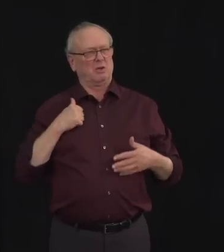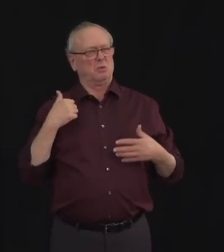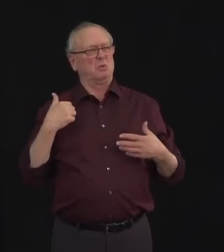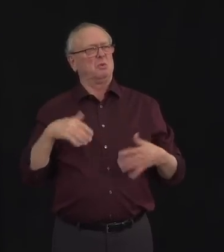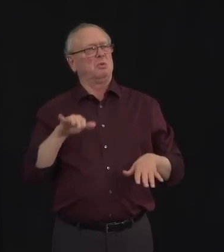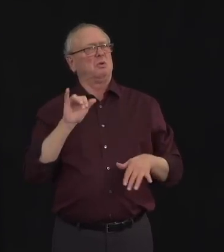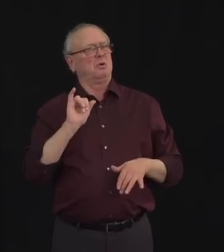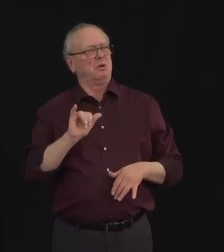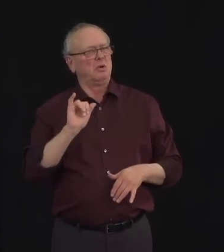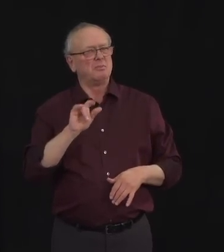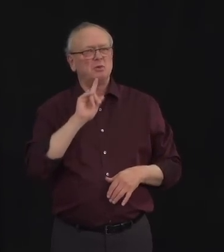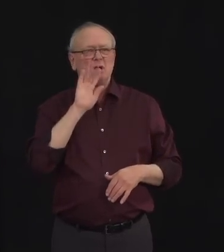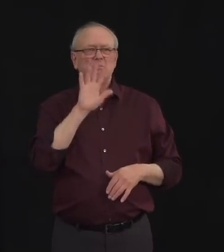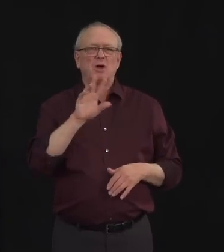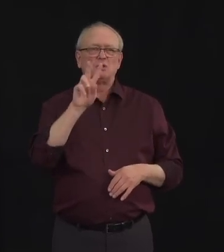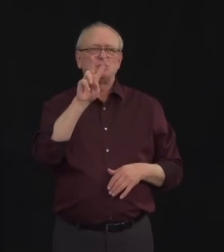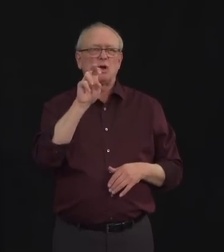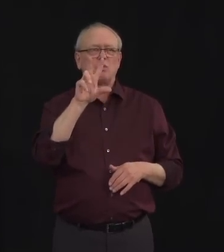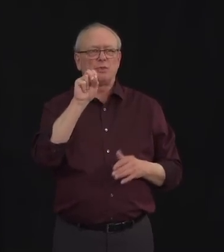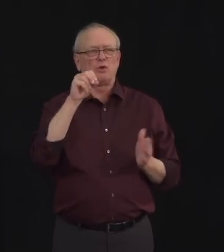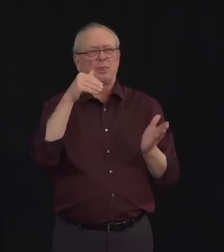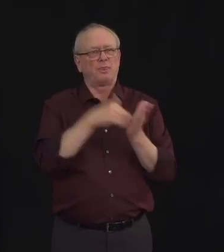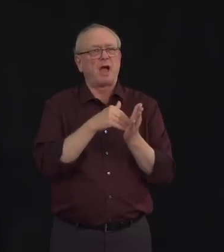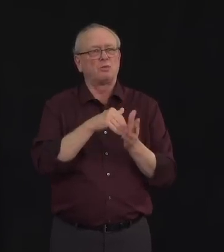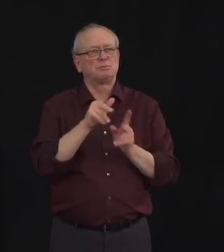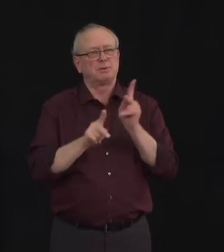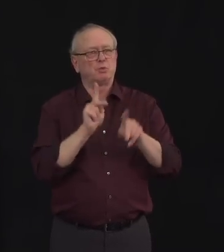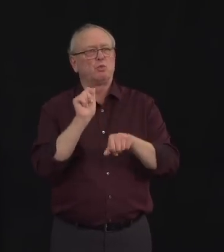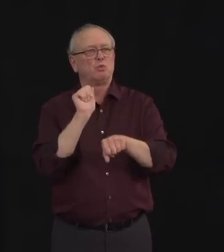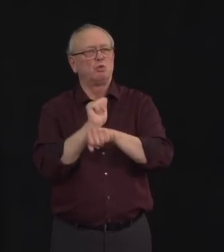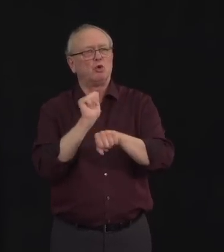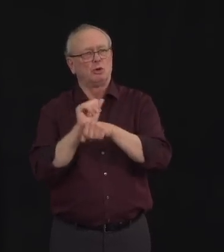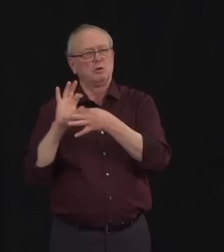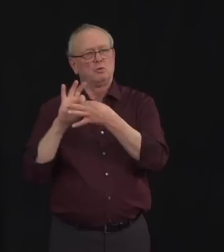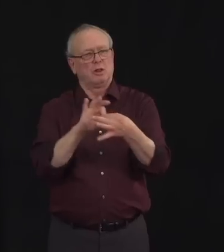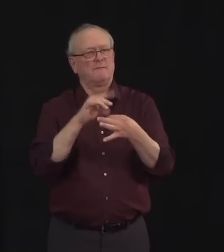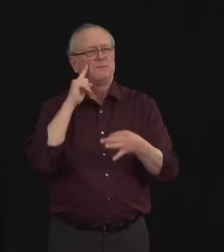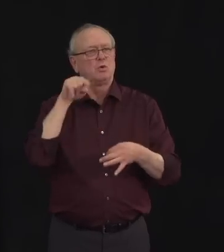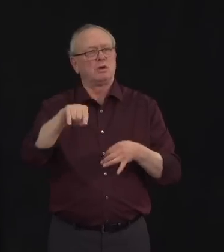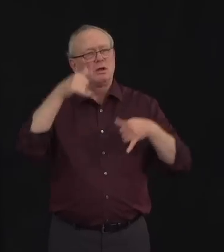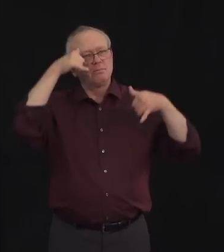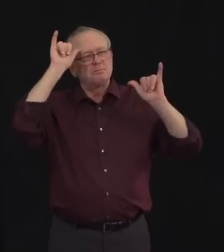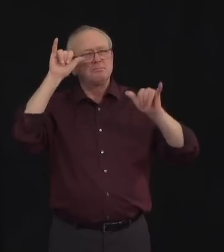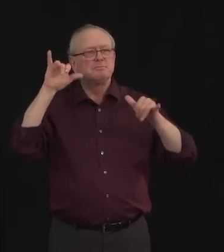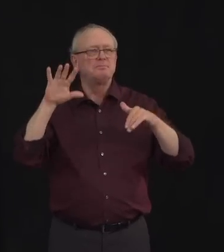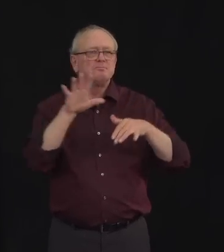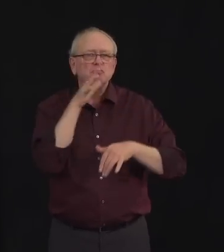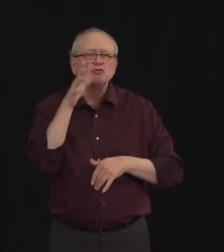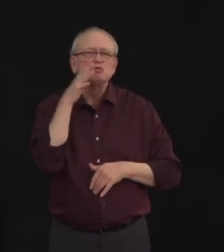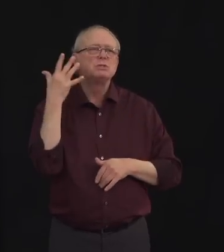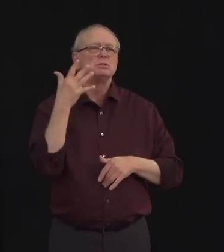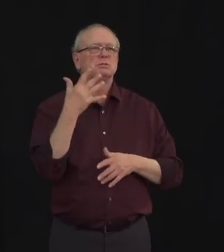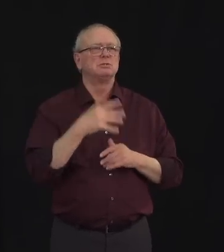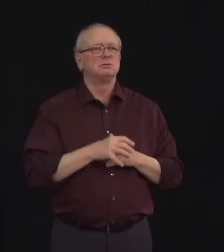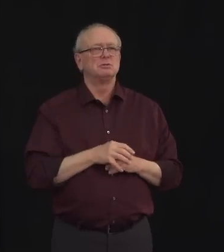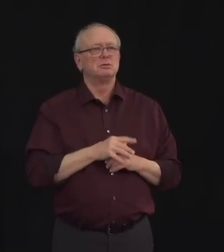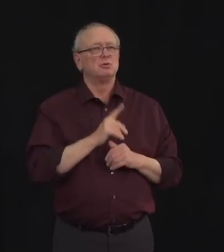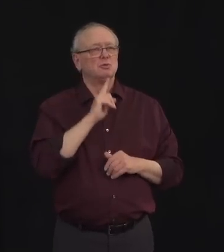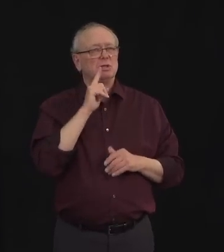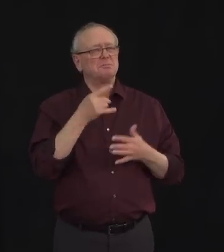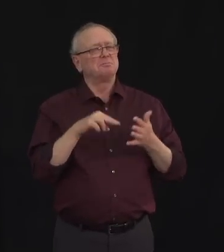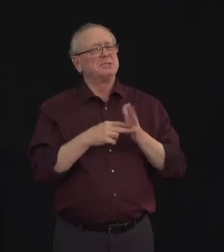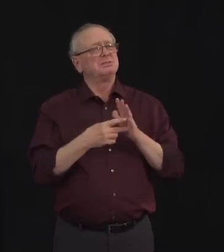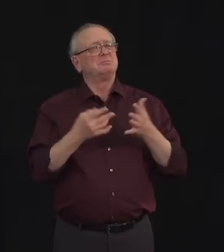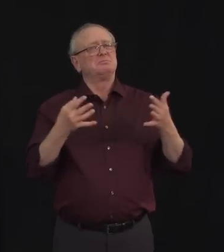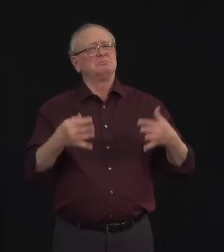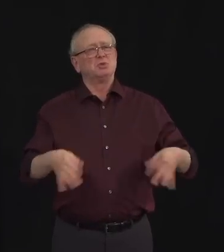,000 jobs. So it is vitally important to both the Alberta and Canadian economies to protect this industry